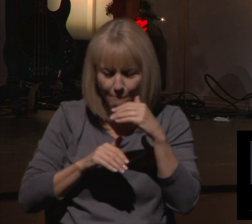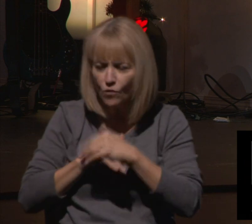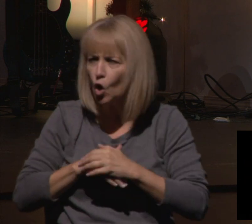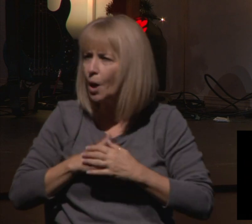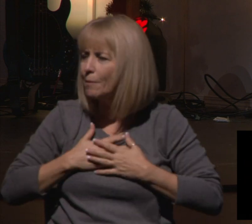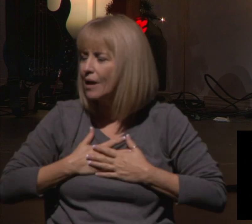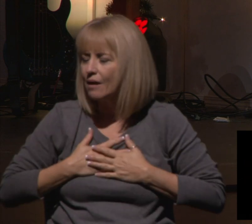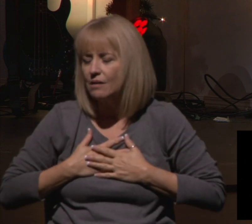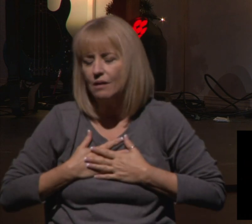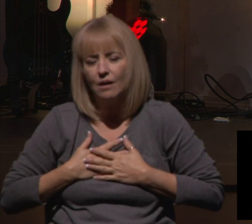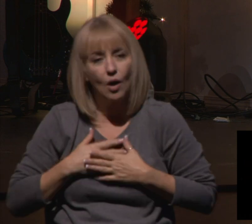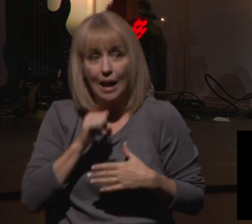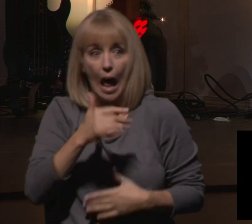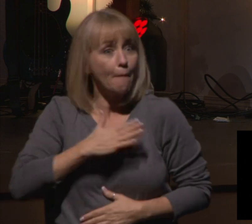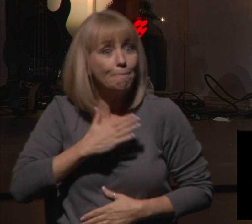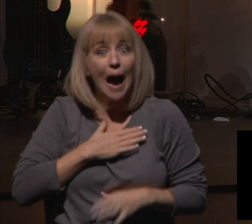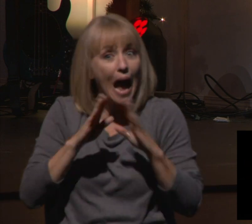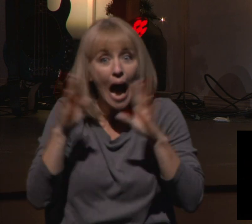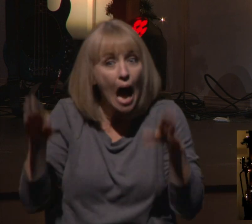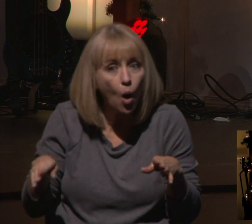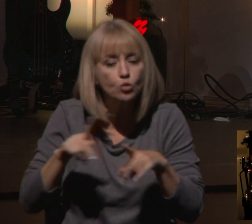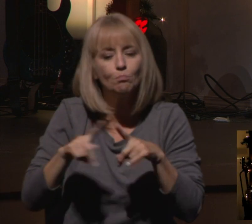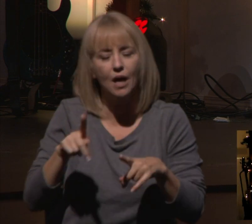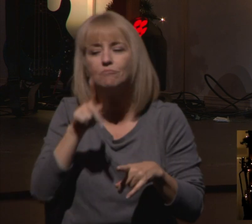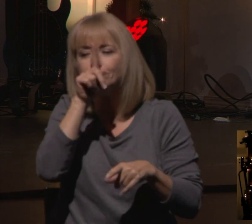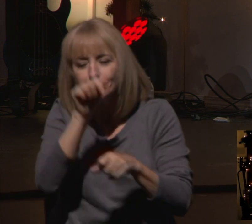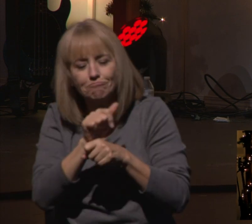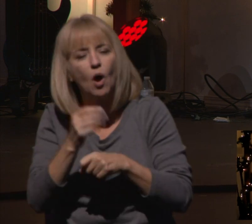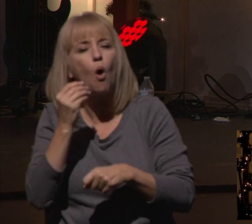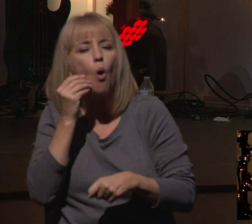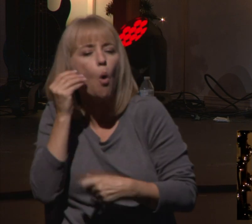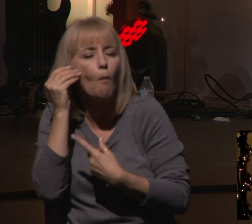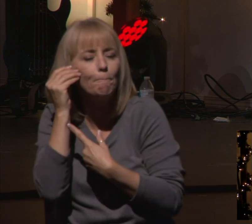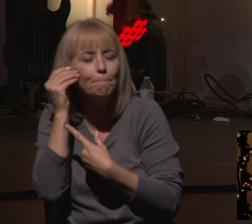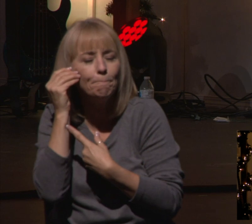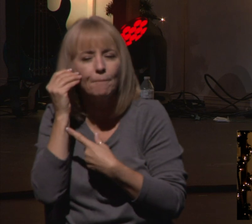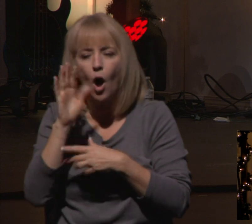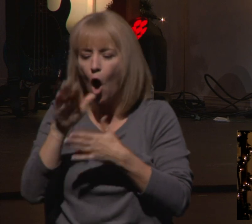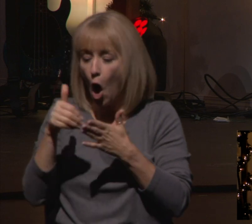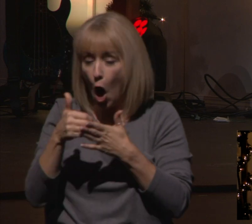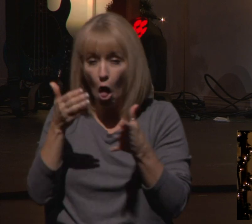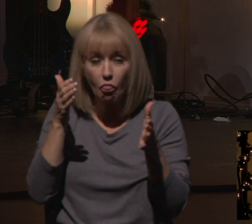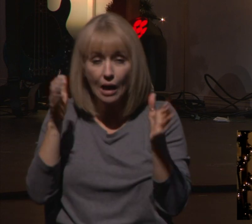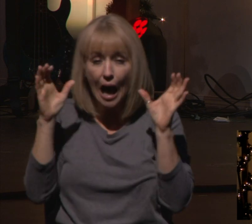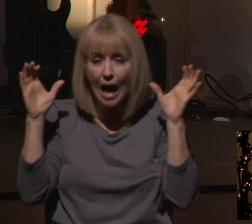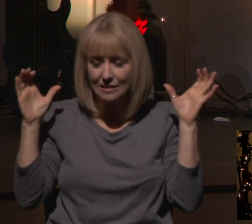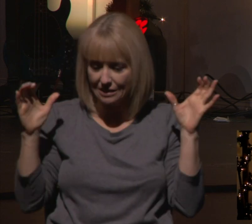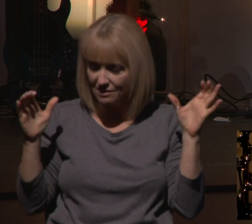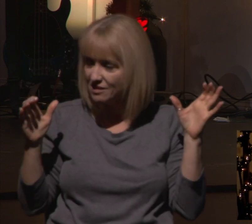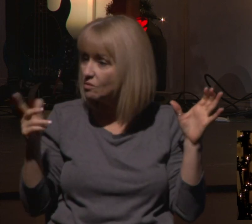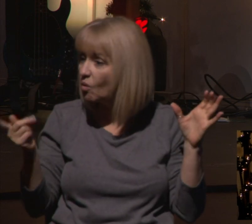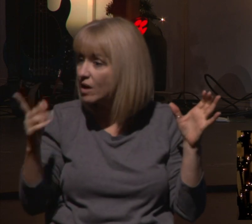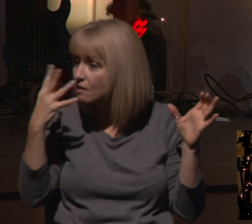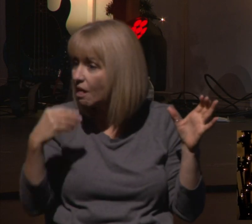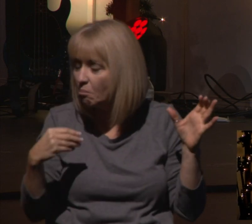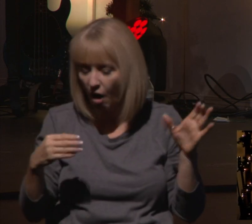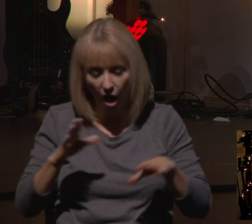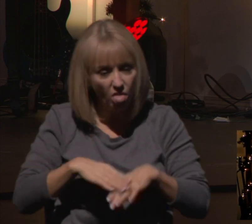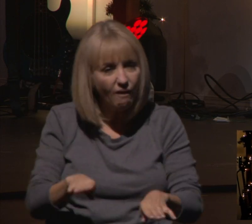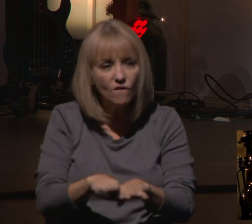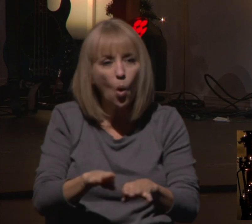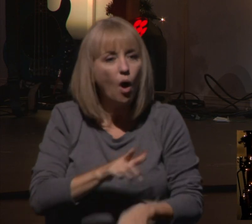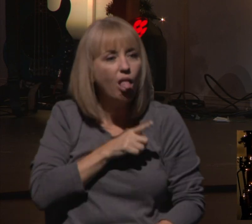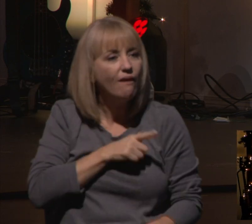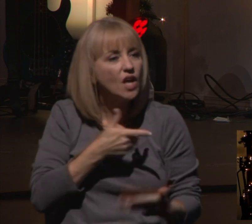And then I loved the way the nights would end. We would all, all of us cousins, we'd sleep in the living room floor. They would just lay blankets down. We'd lay down